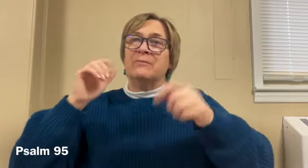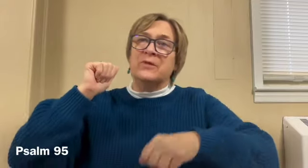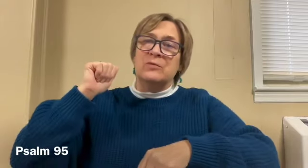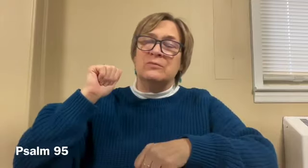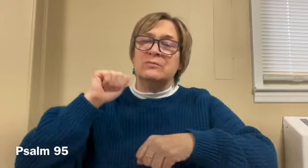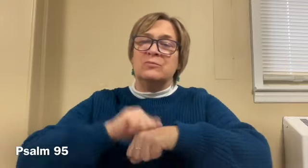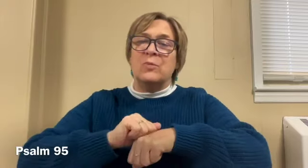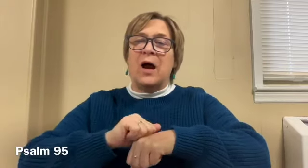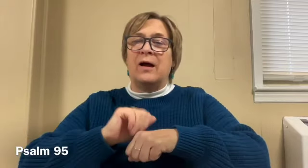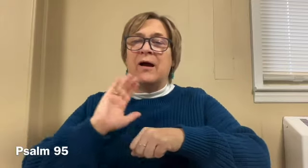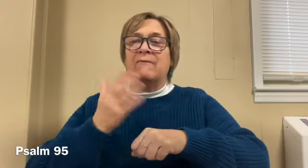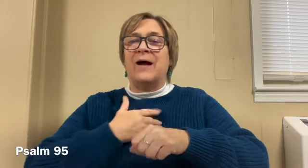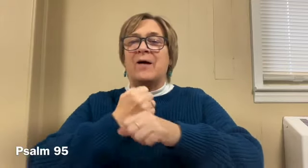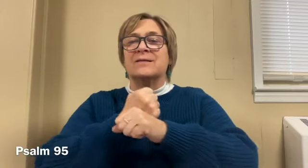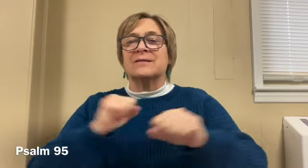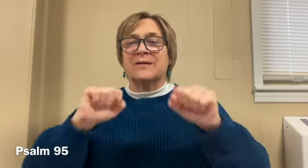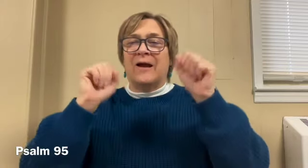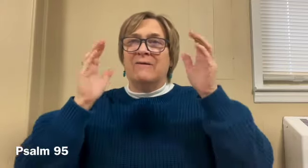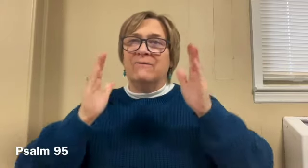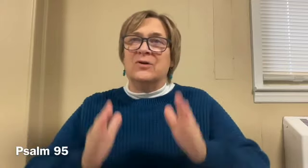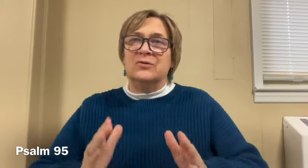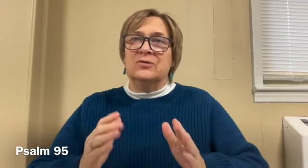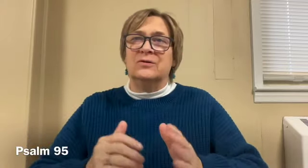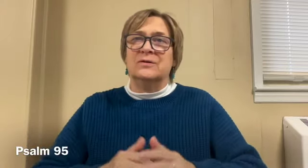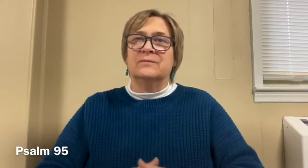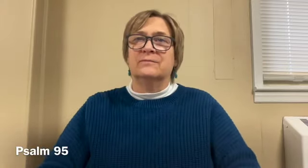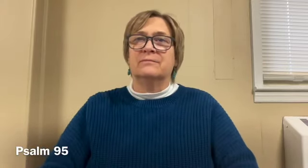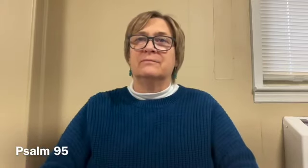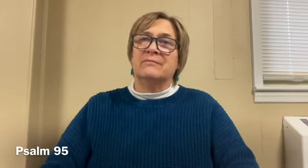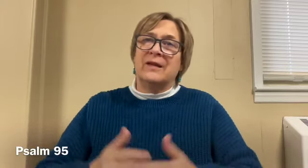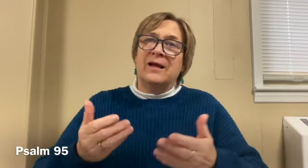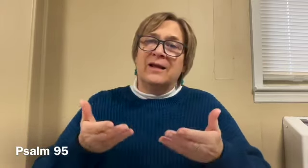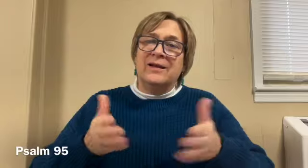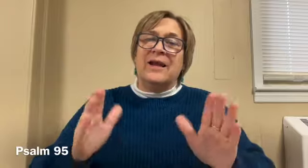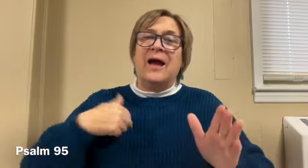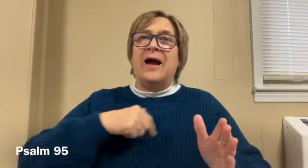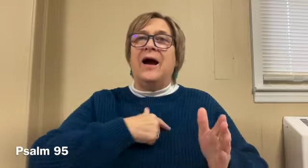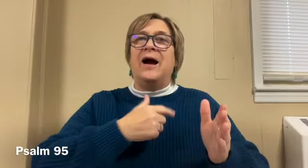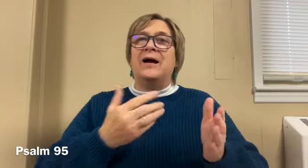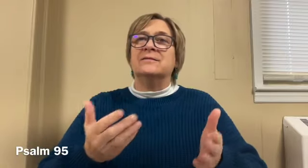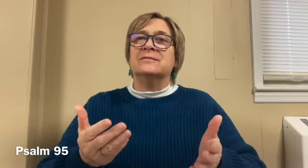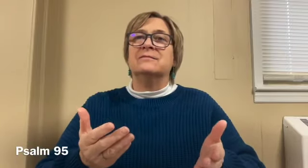rock of our salvation let us come into his presence with thanksgiving living